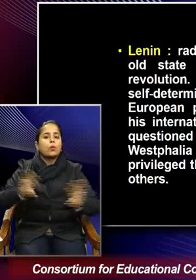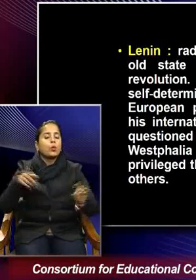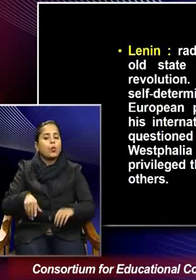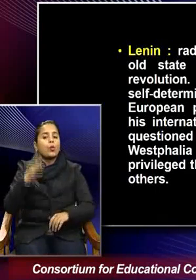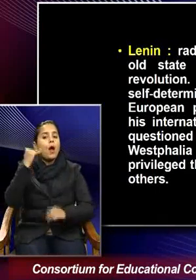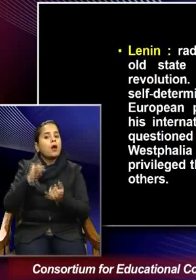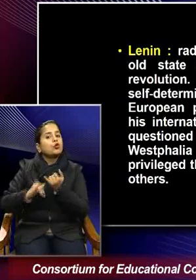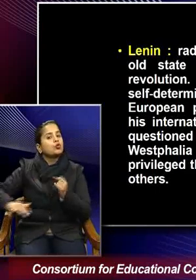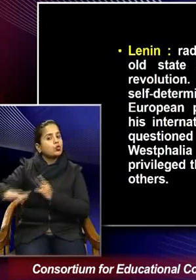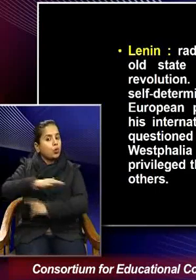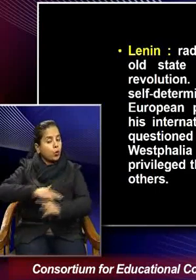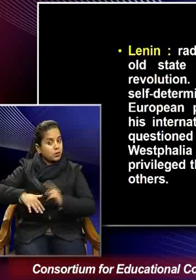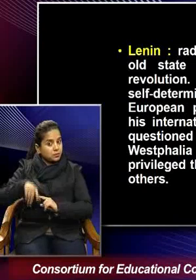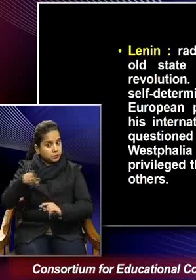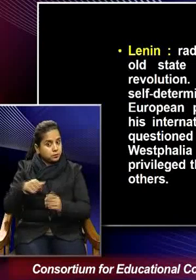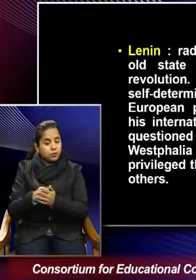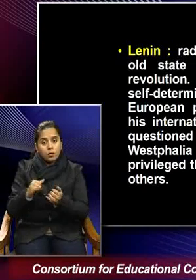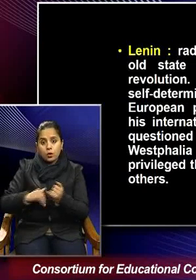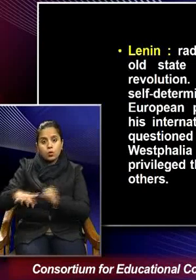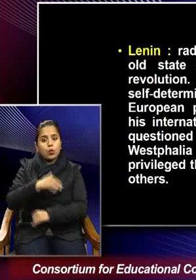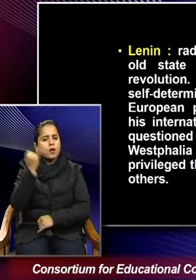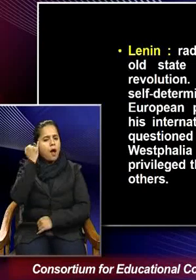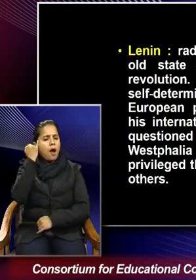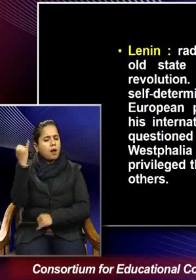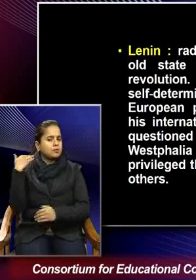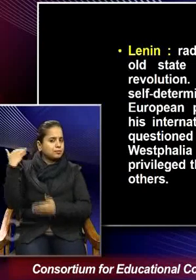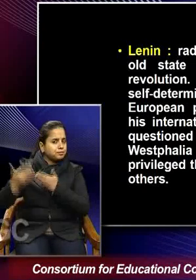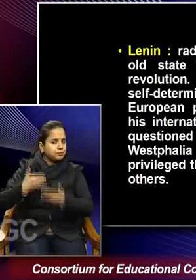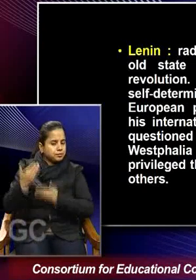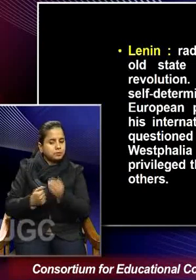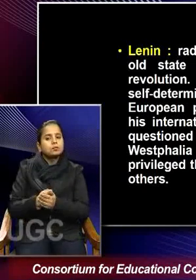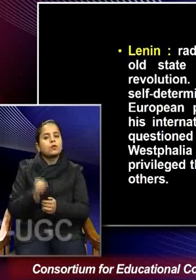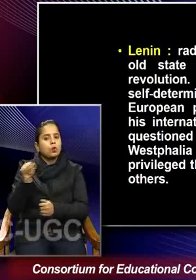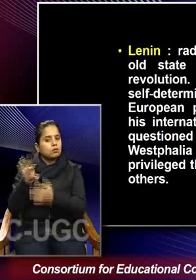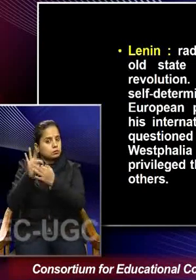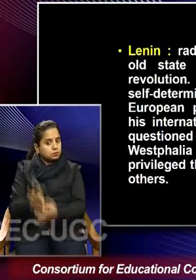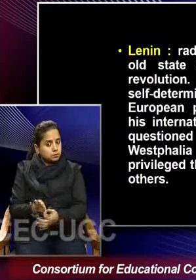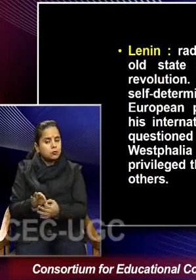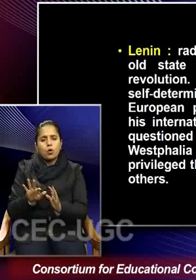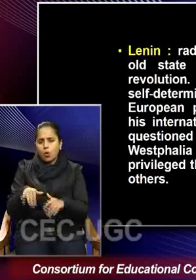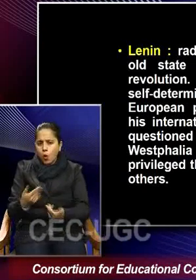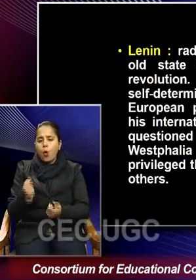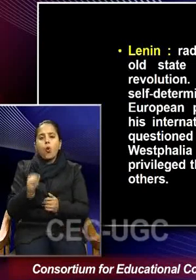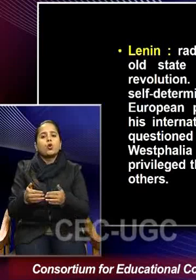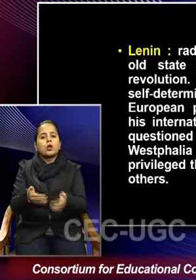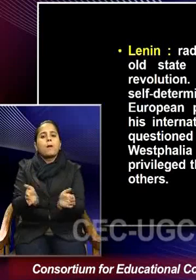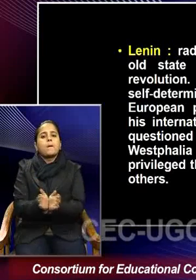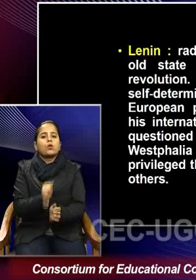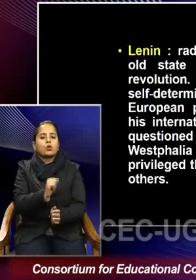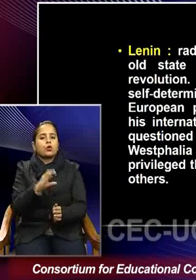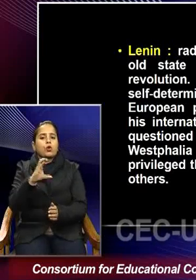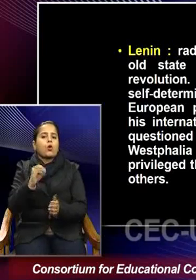ideology regards, or for that matter, communist ideology